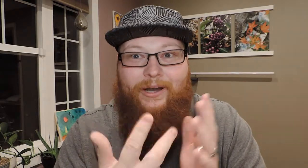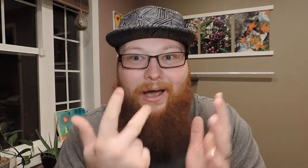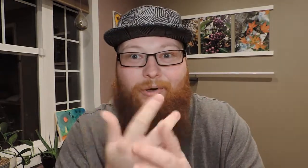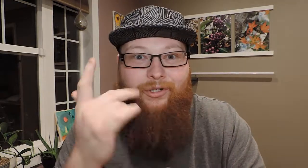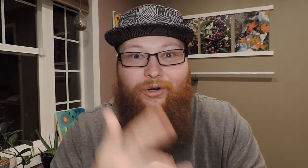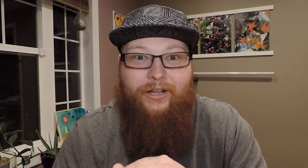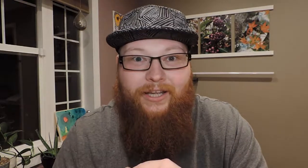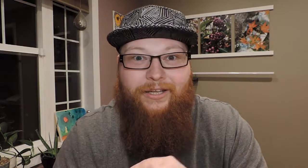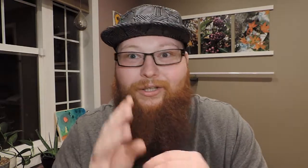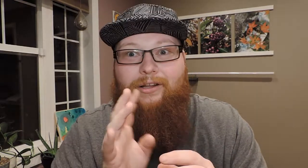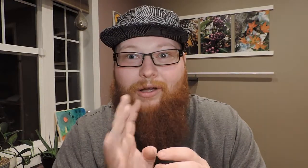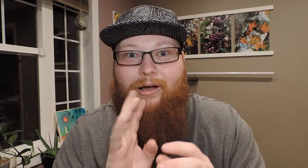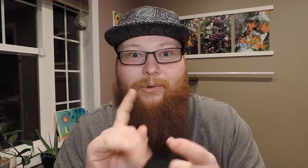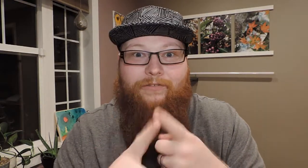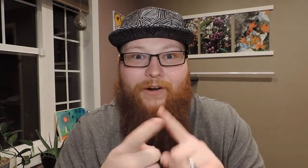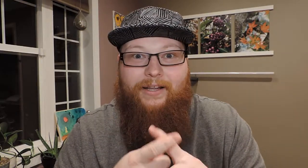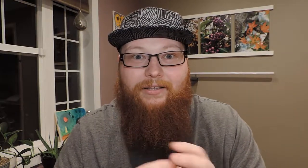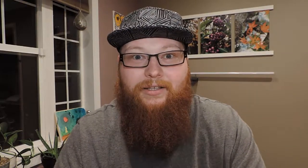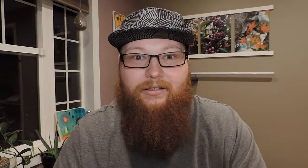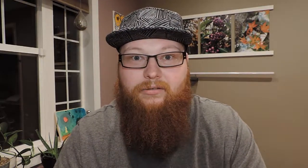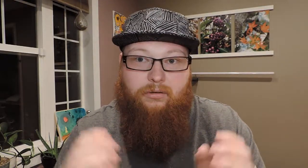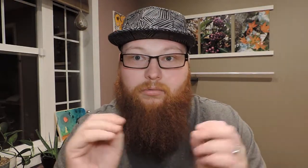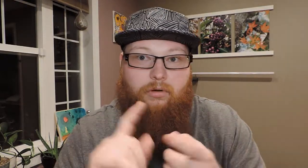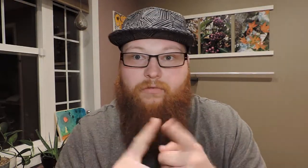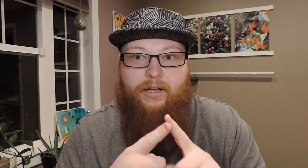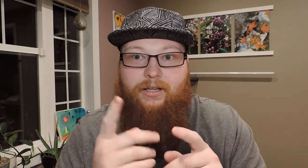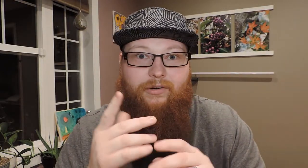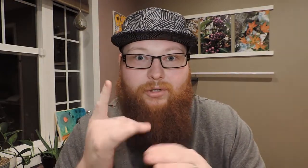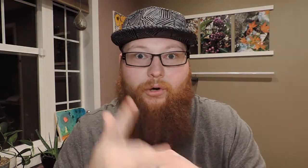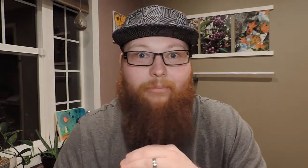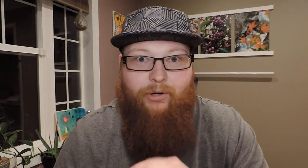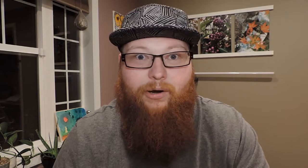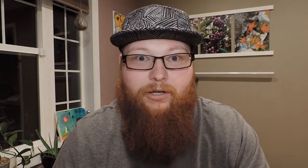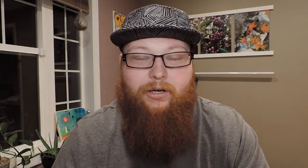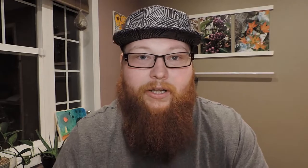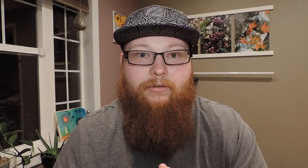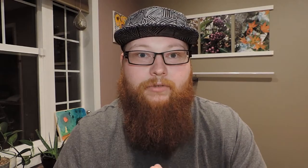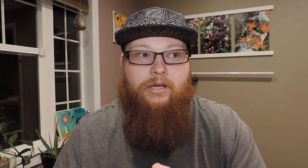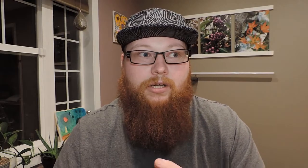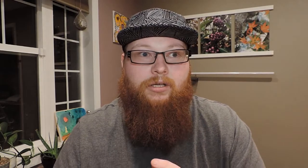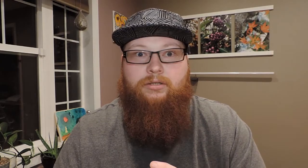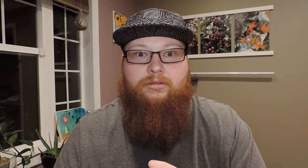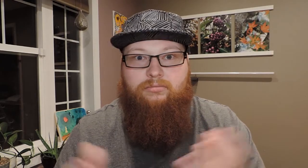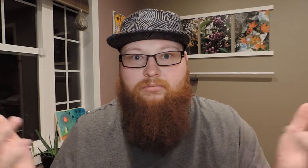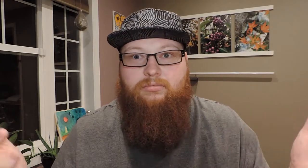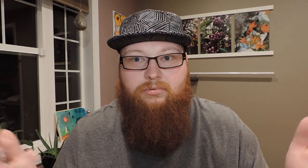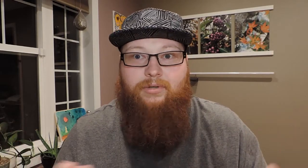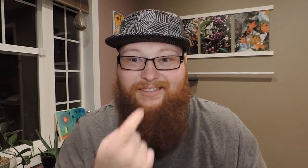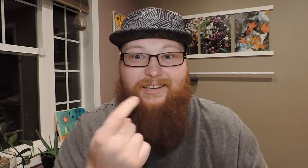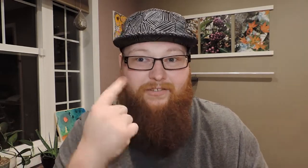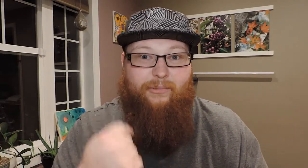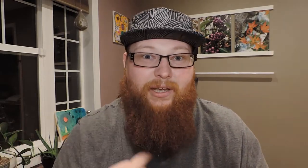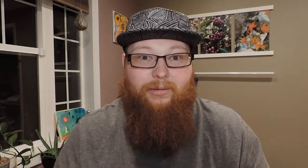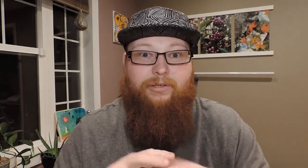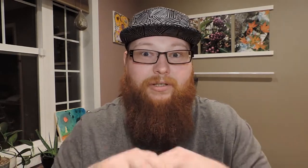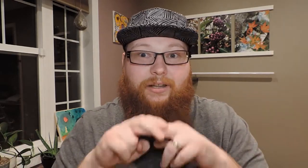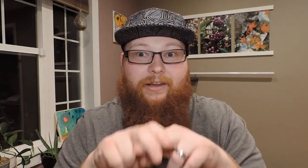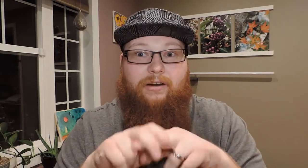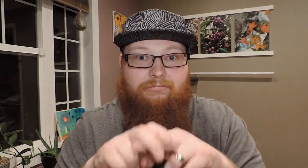three hours early just to talk with friends. You know, no, no friends ever showed up three hours early. That sucks for me as I'm just sitting there.